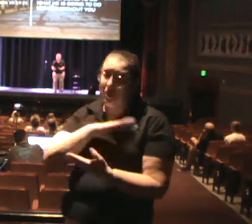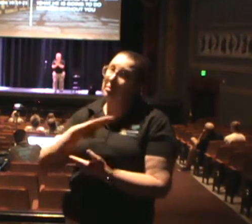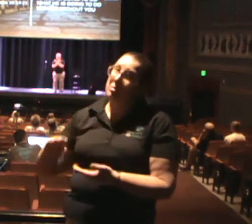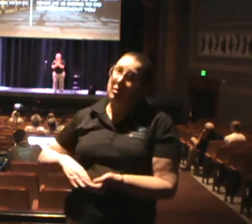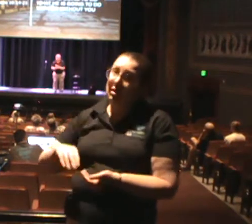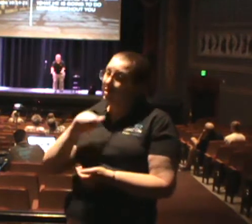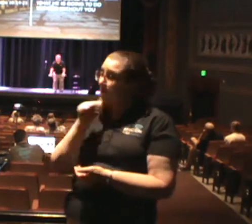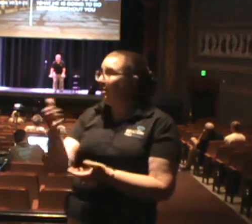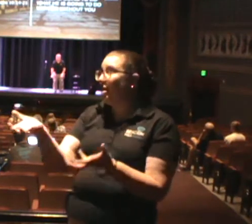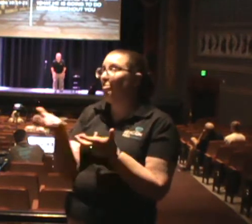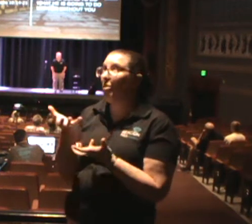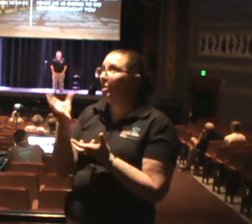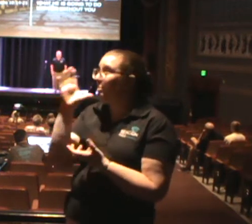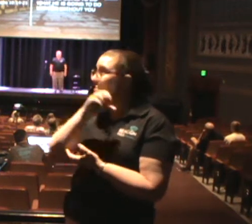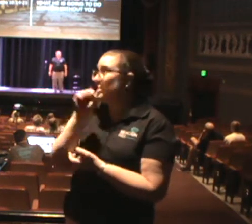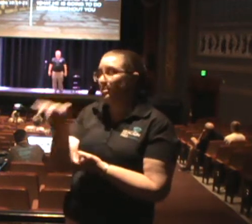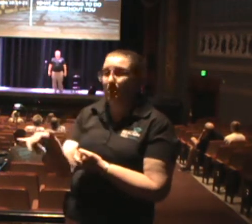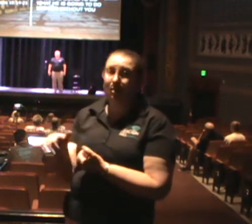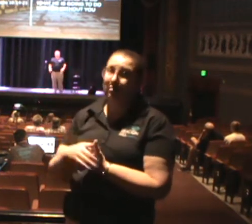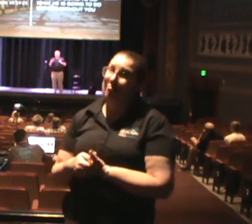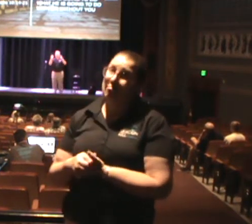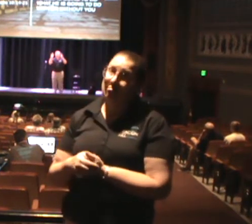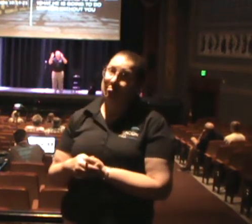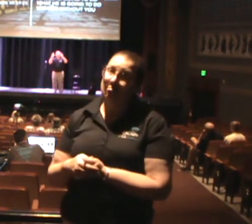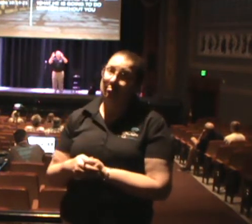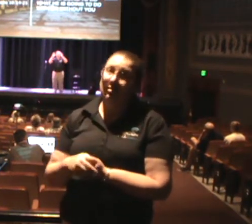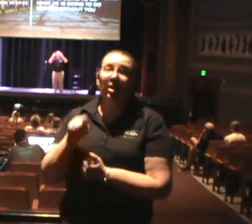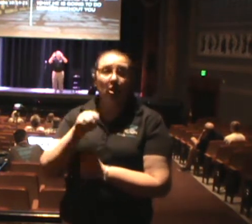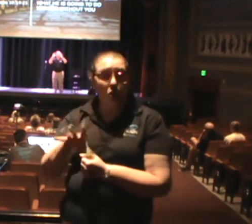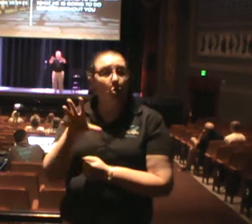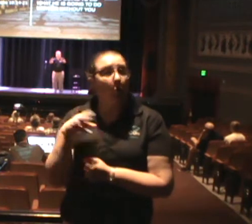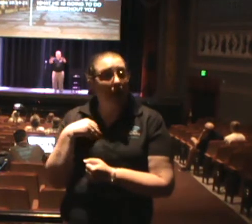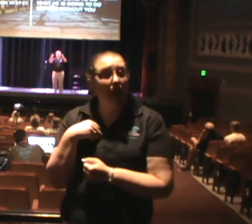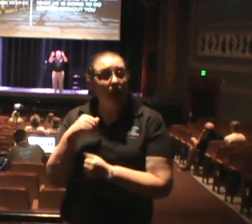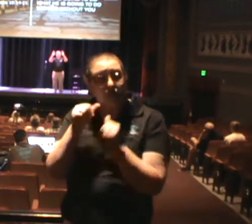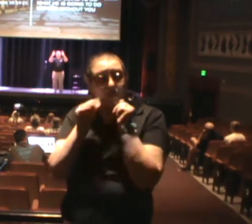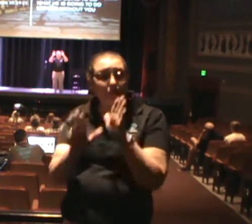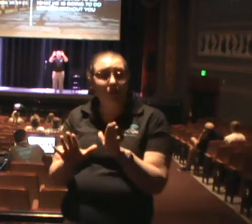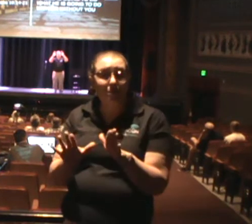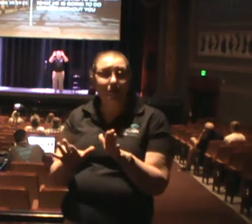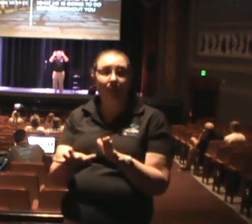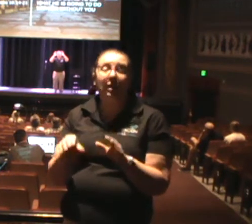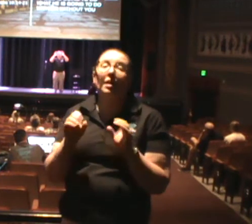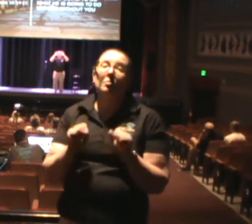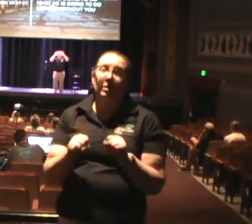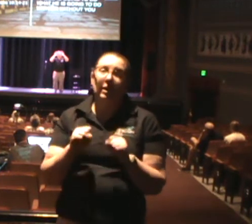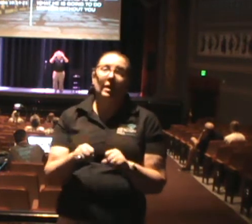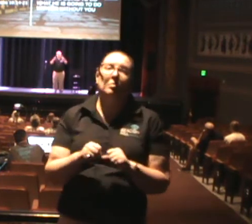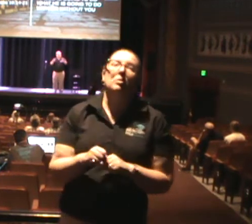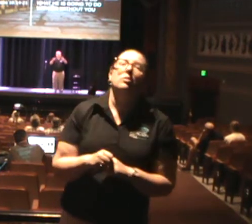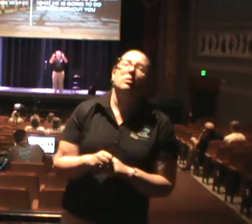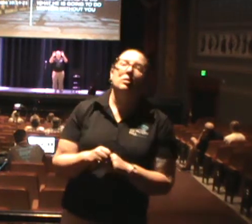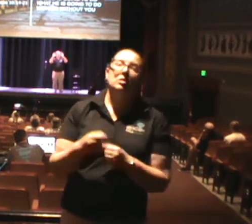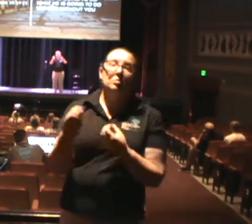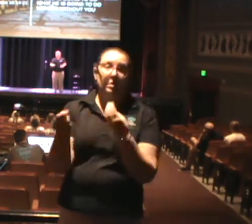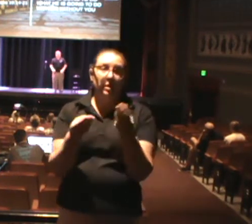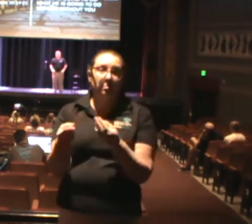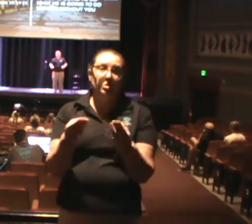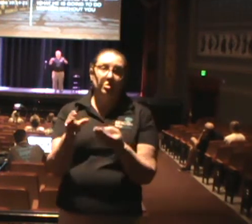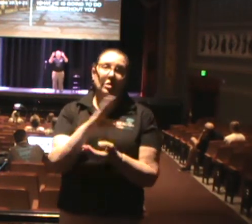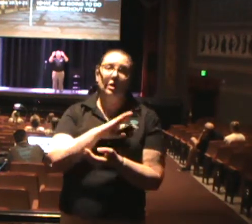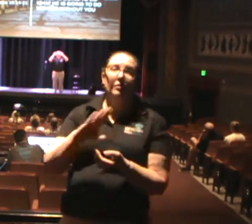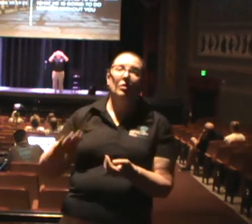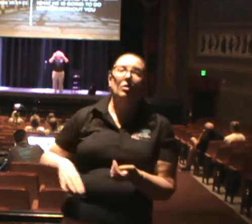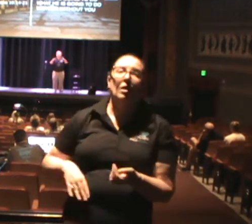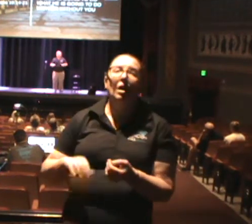I don't want to miss that for anything. You have the blessing of being able to be a missionary for Christ.